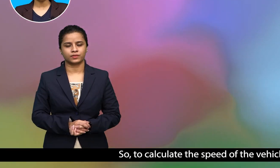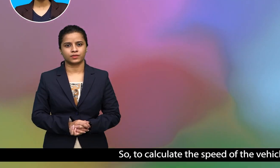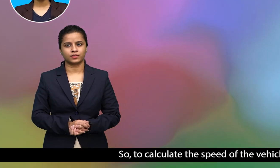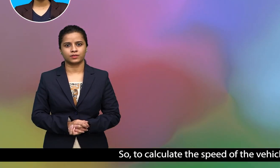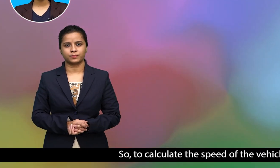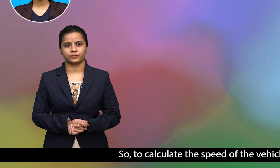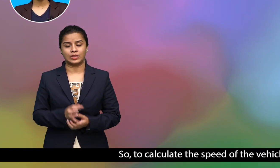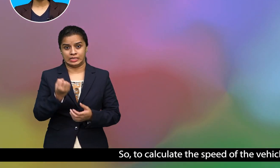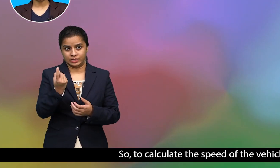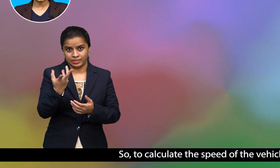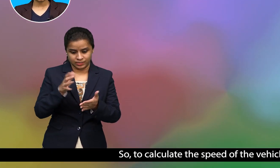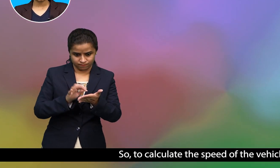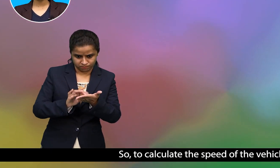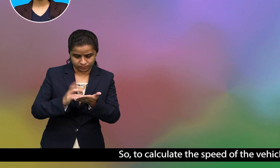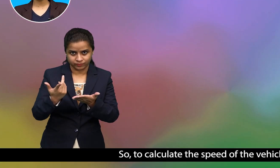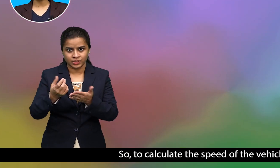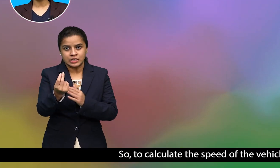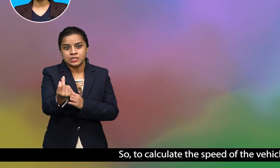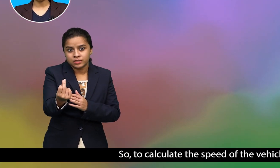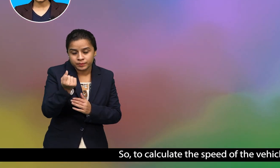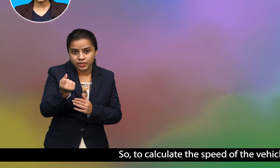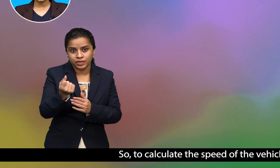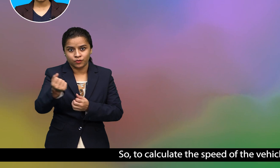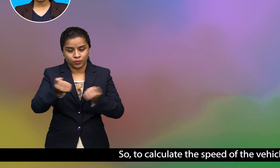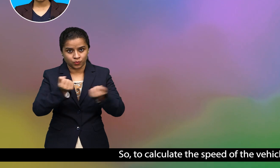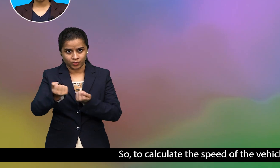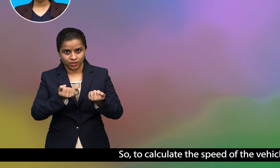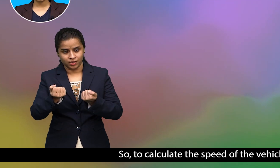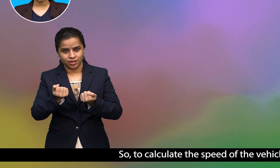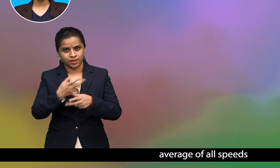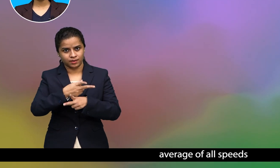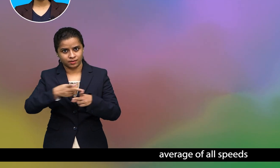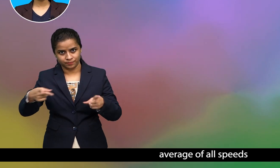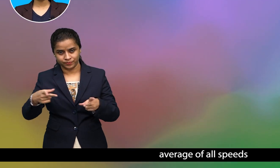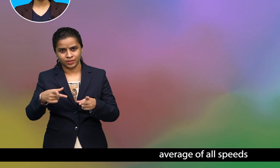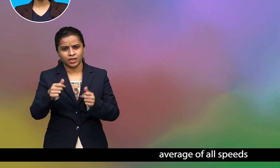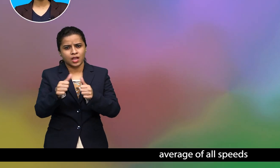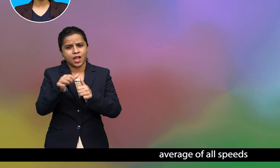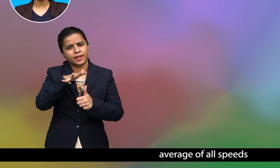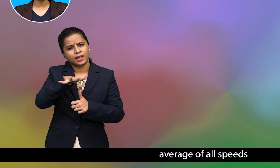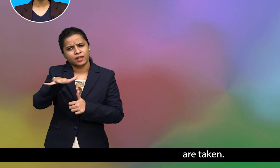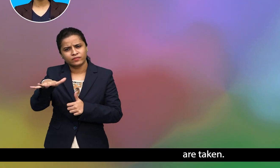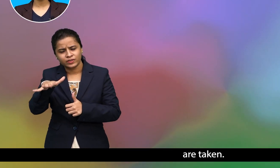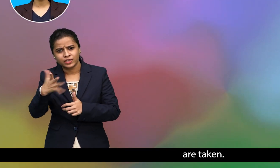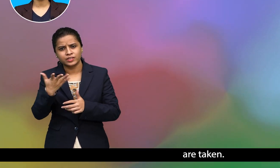to calculate the speed of a vehicle average of all speeds are taken